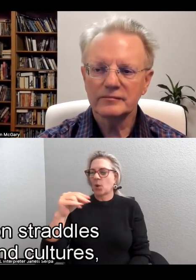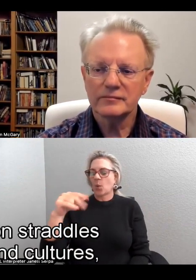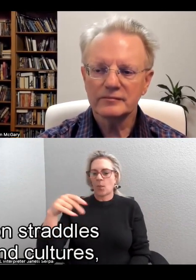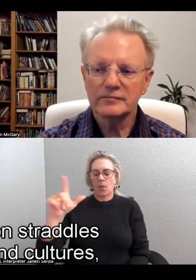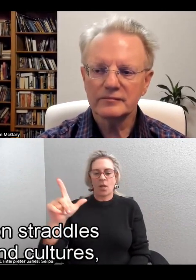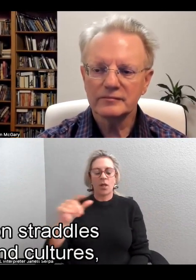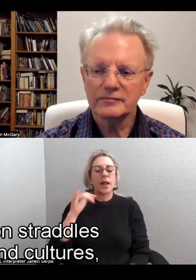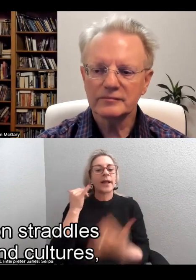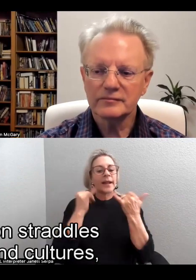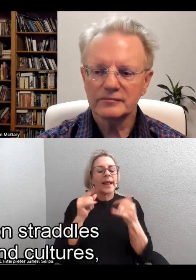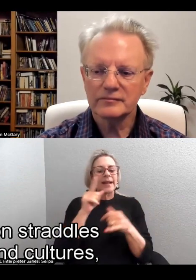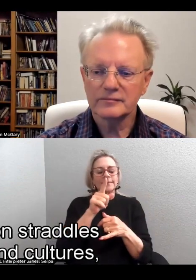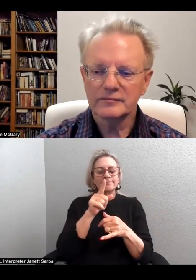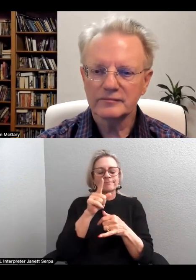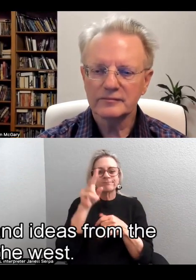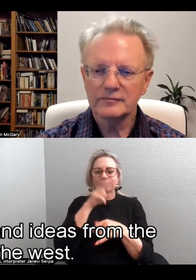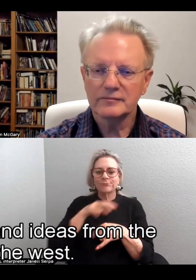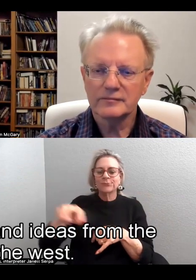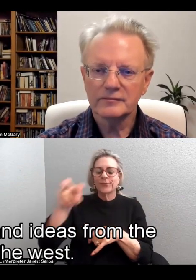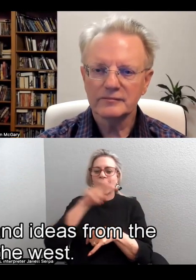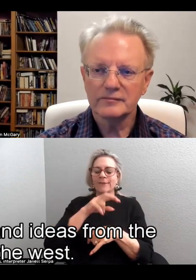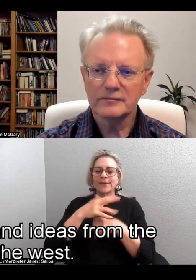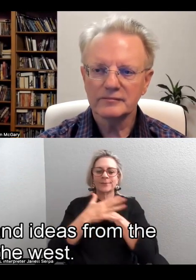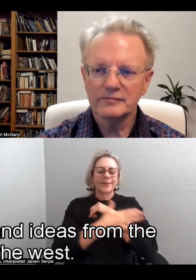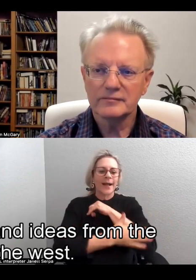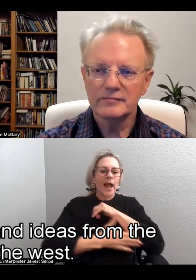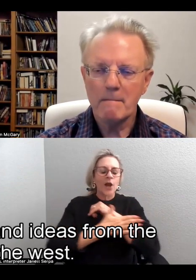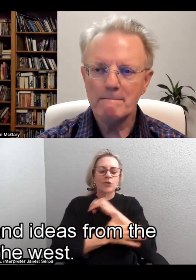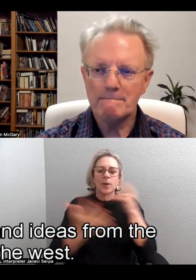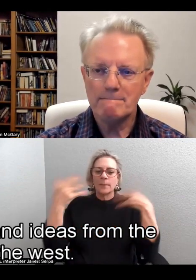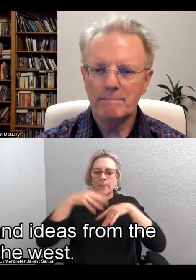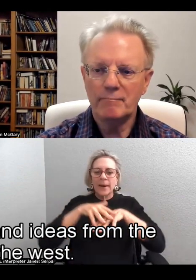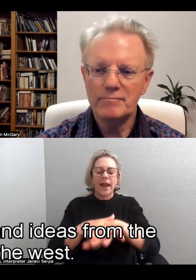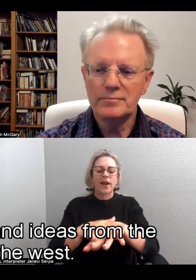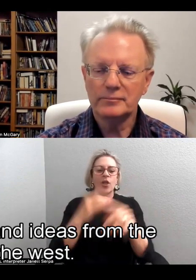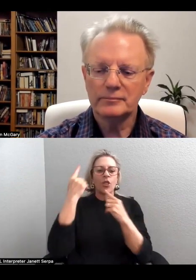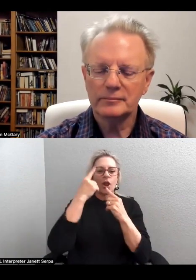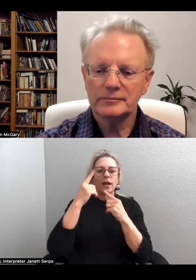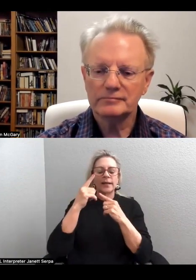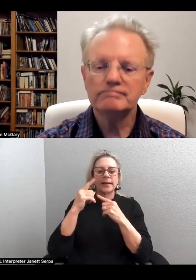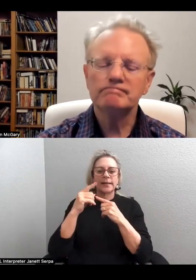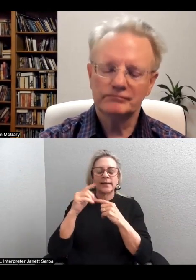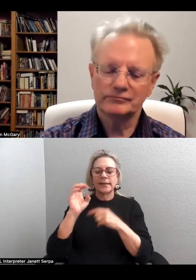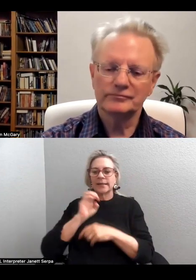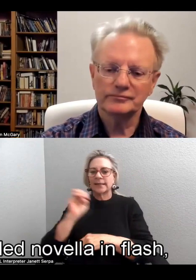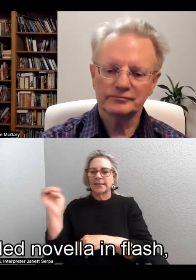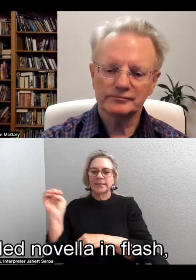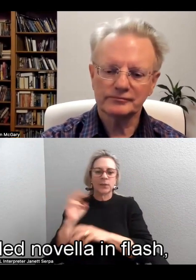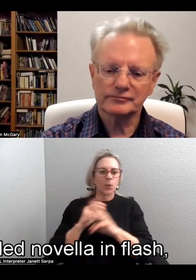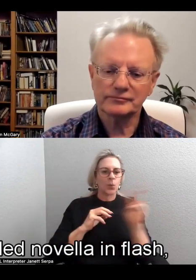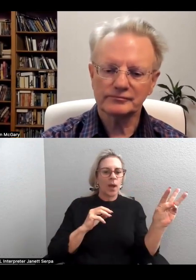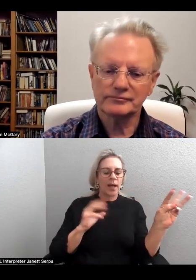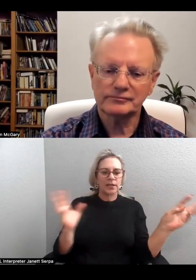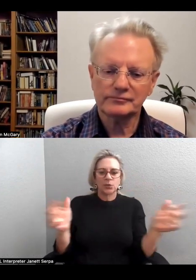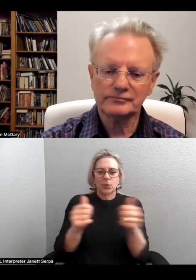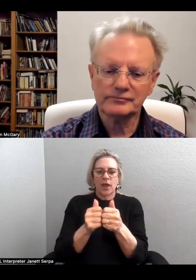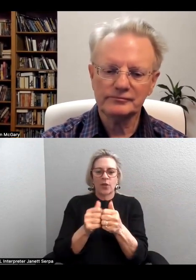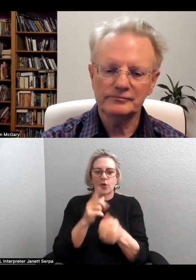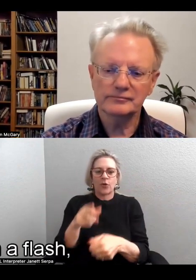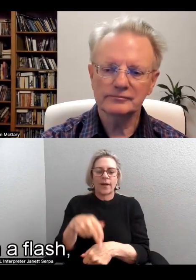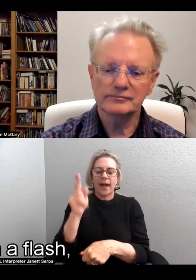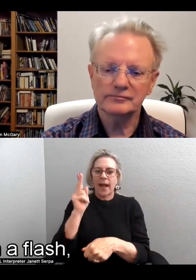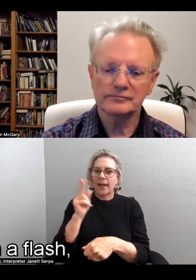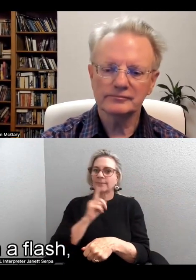straddles continents and cultures, blending thoughts and ideas from the East and the West. Her highly commented